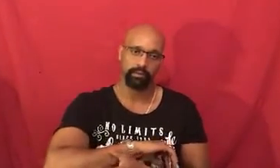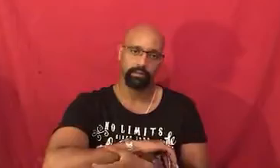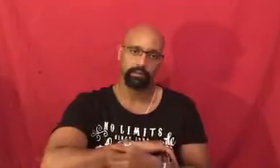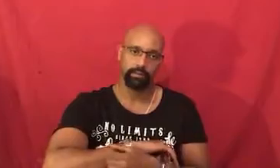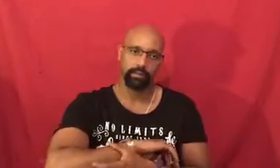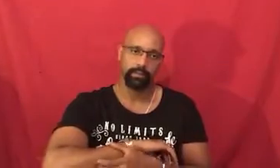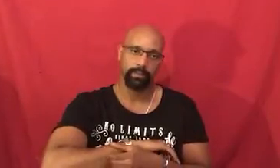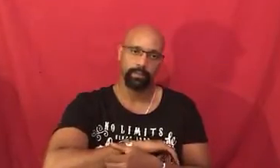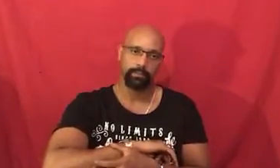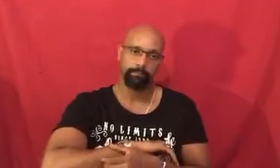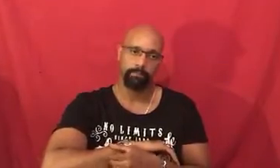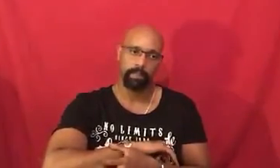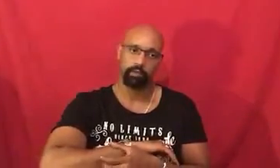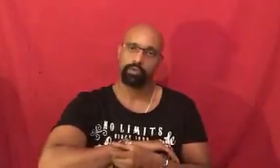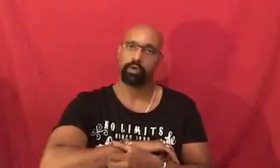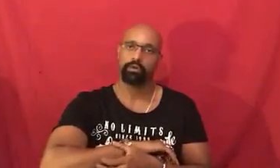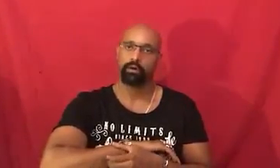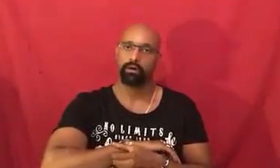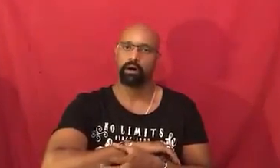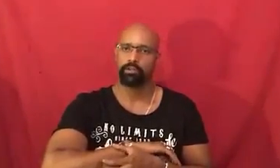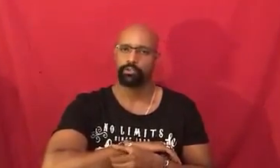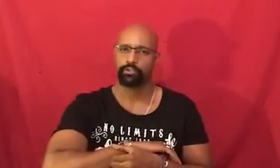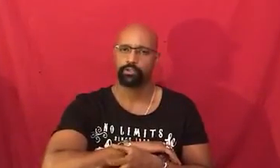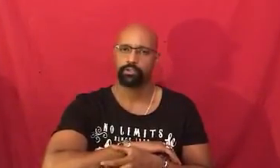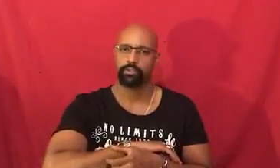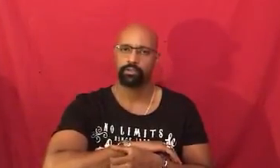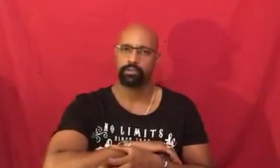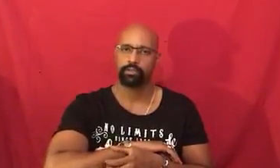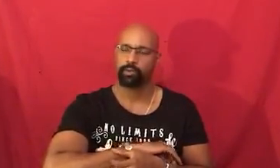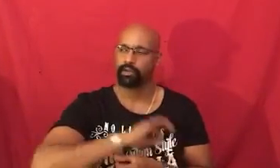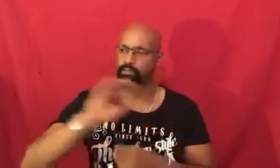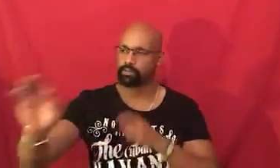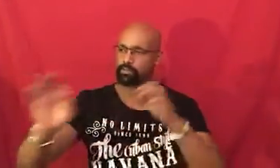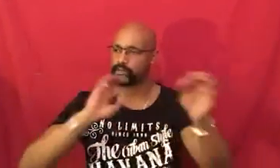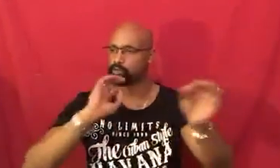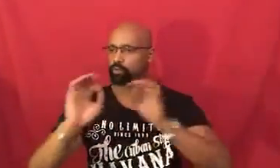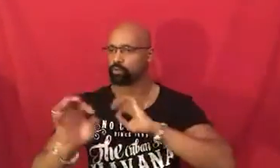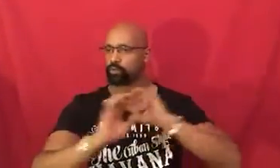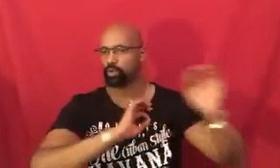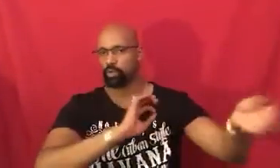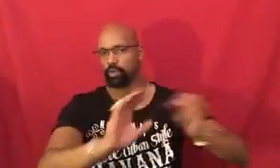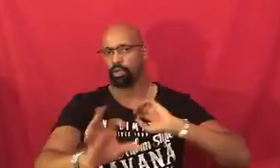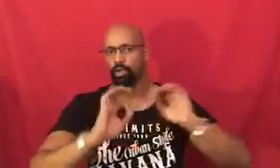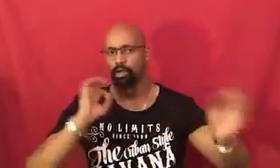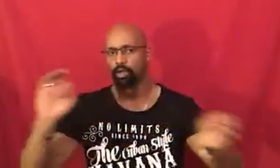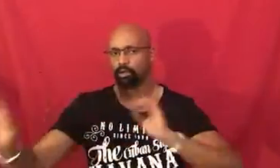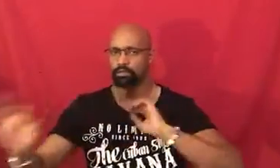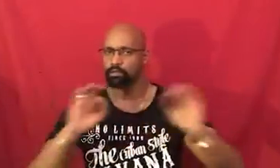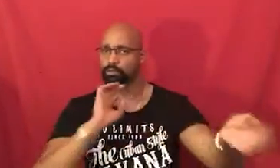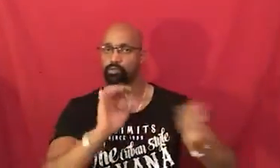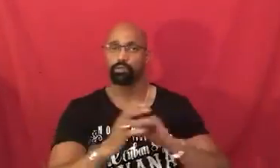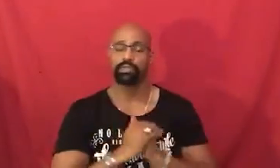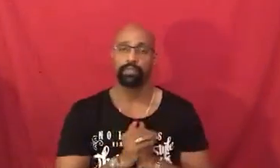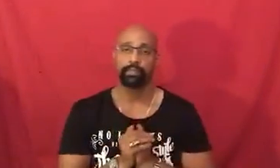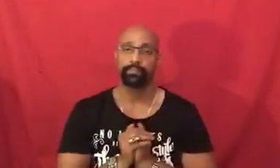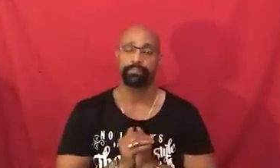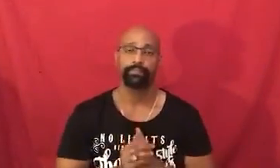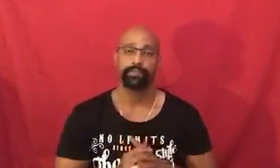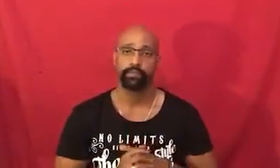goes on in our consciousness you know we have these individual this individual data you